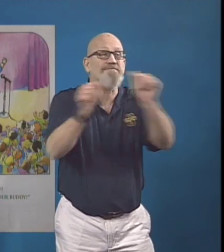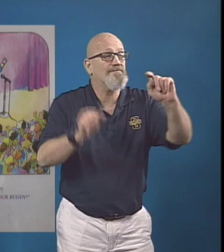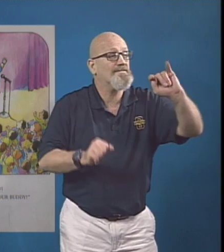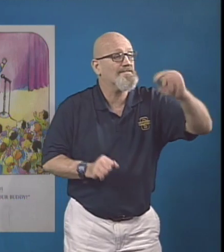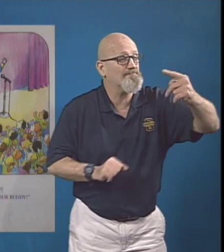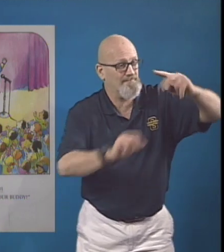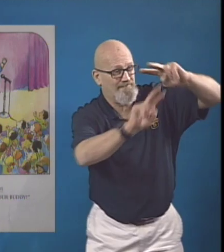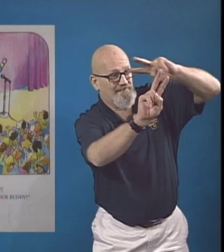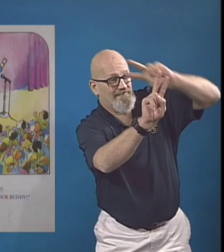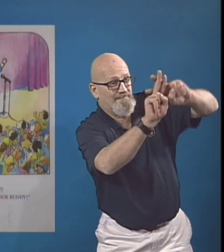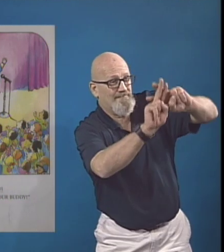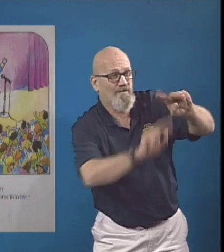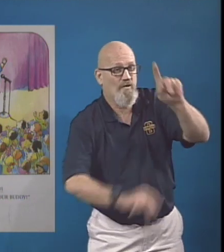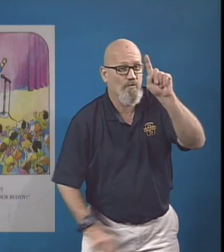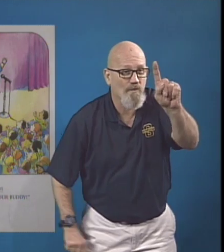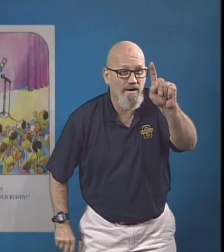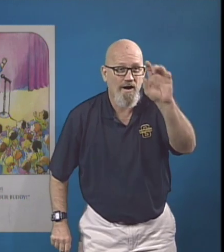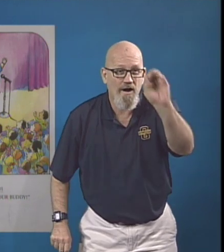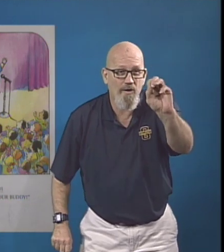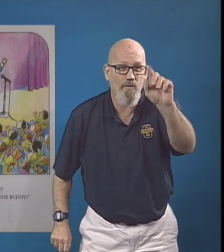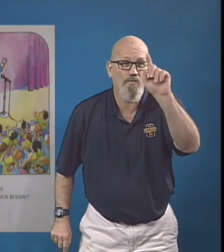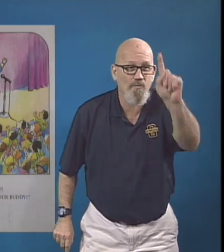Safety tip number 101.